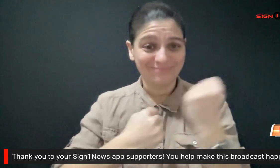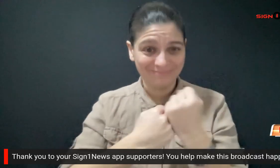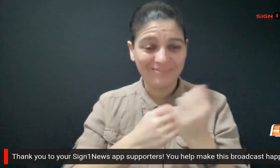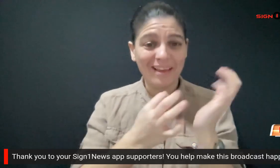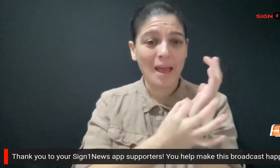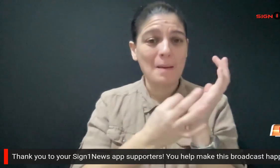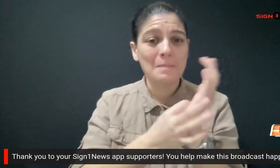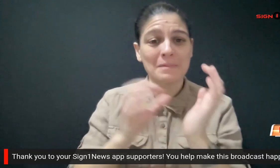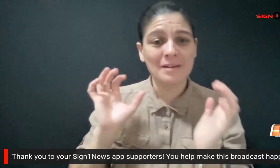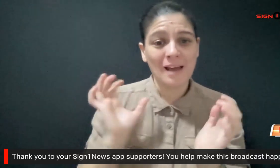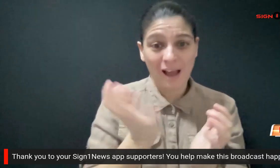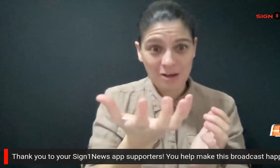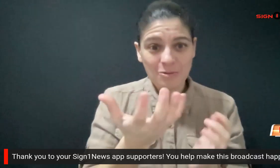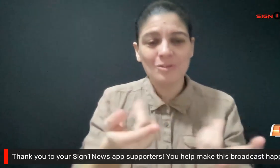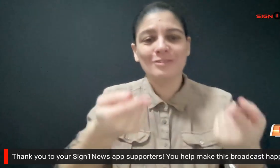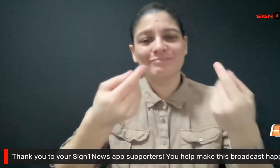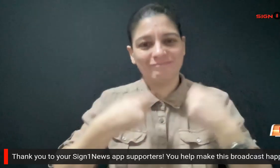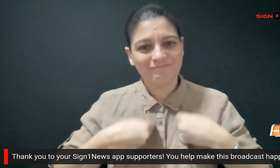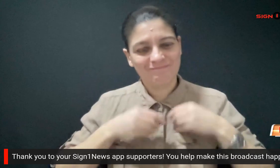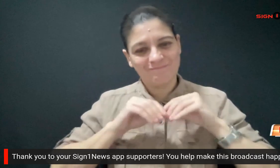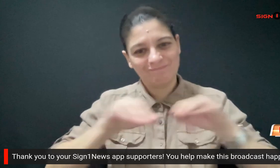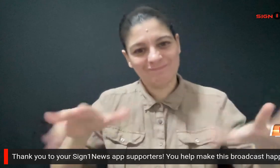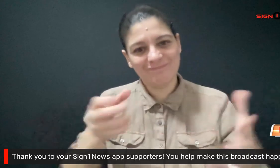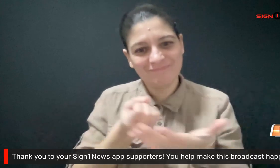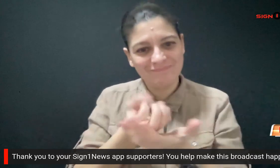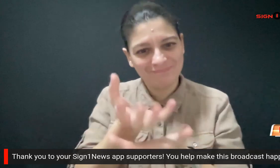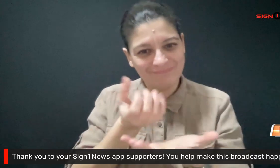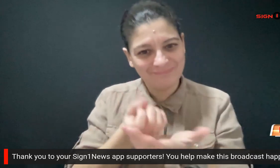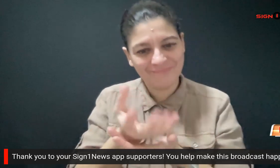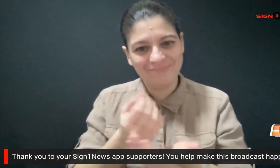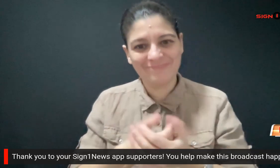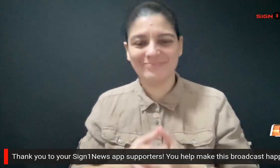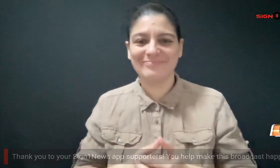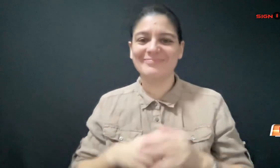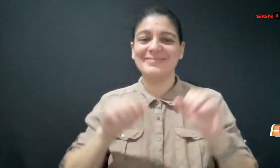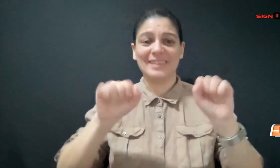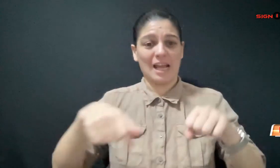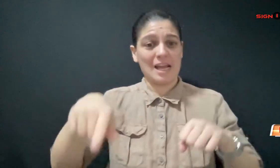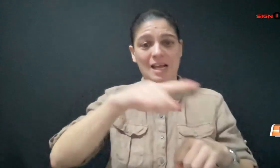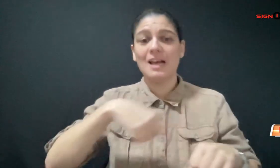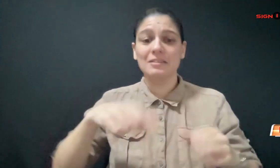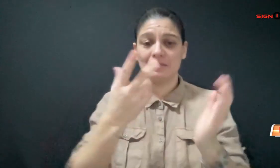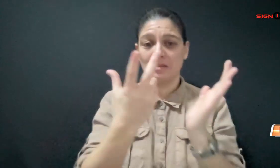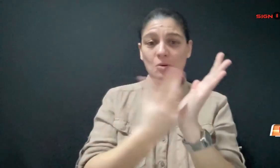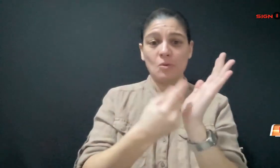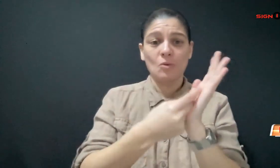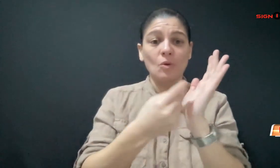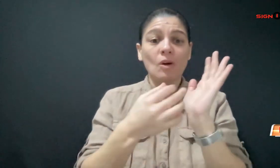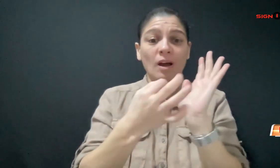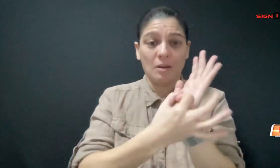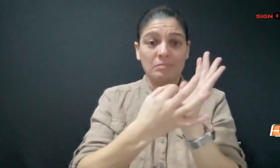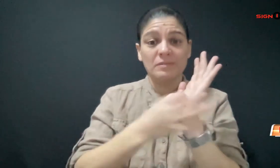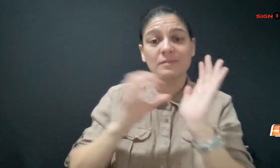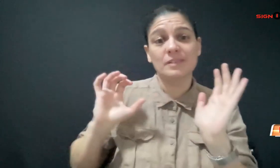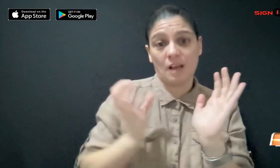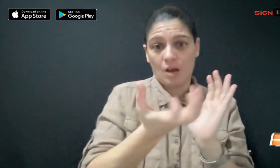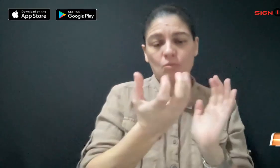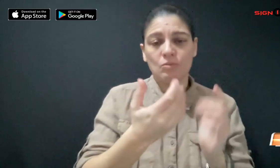You help make this broadcast happen. You can download the Sign1News app by heading to the App Store